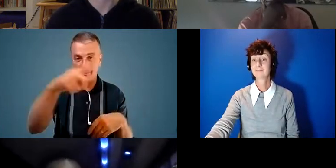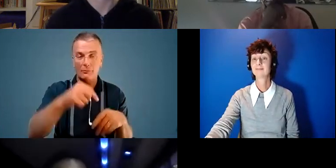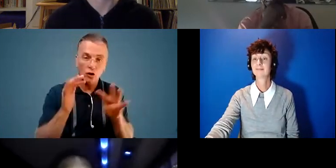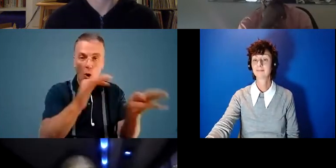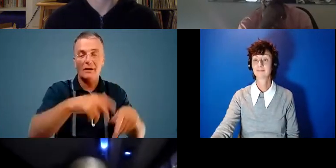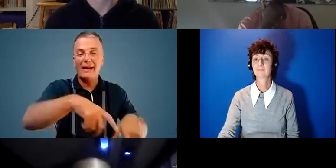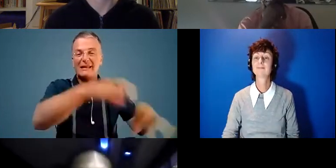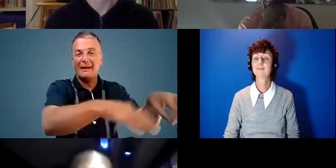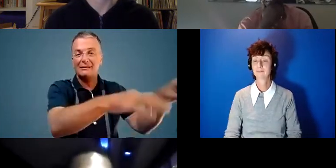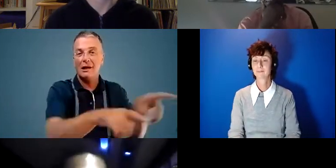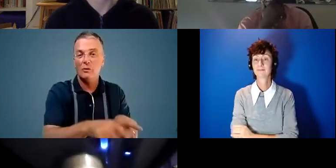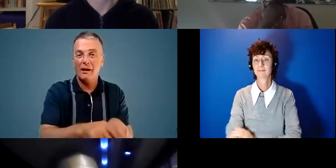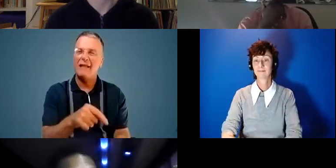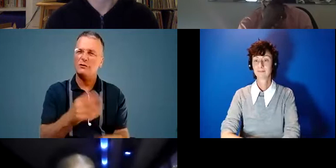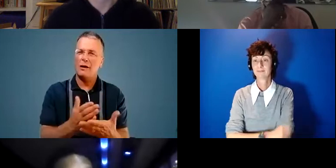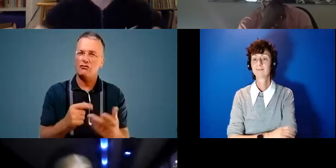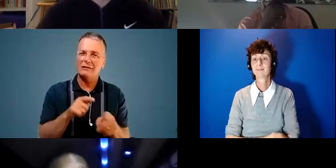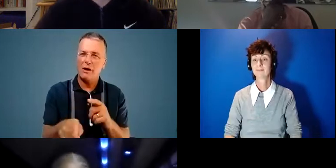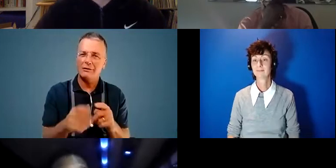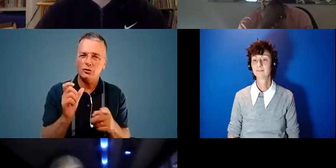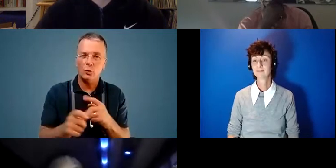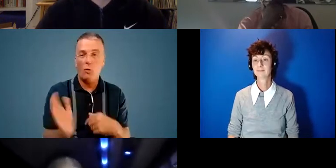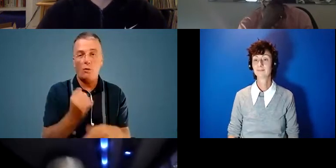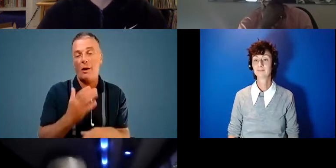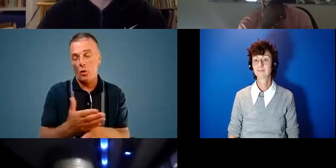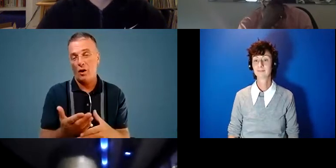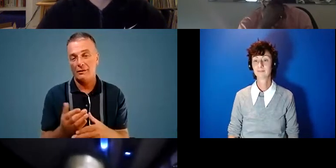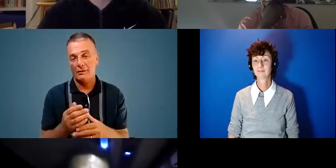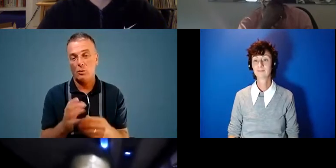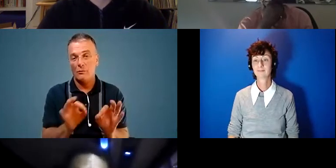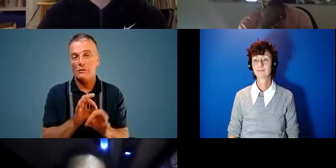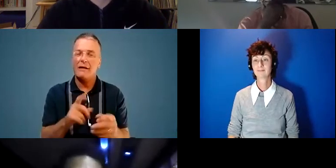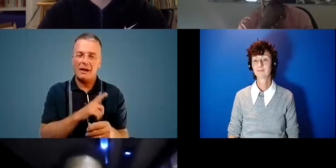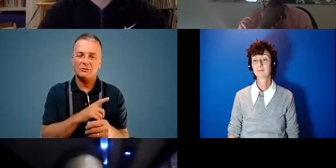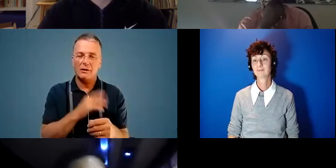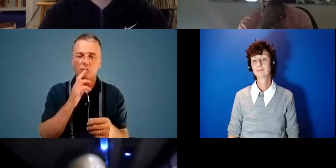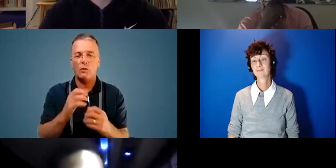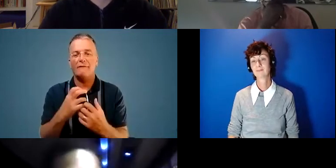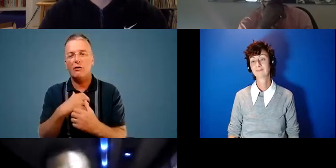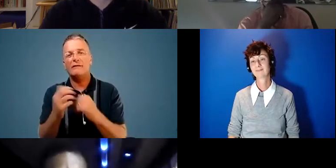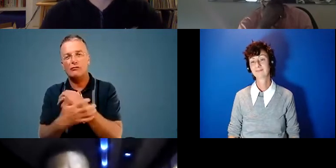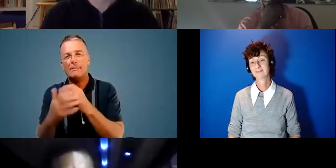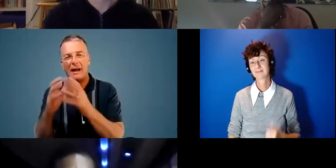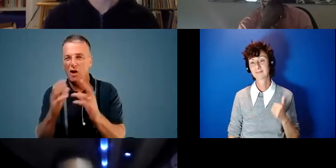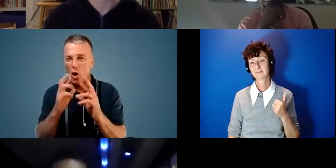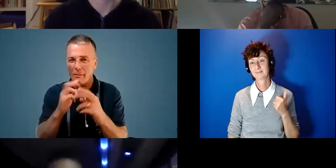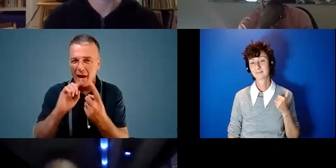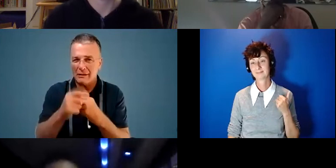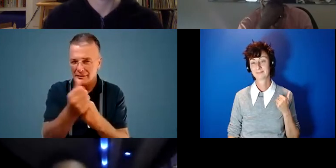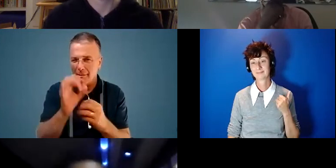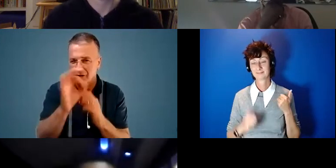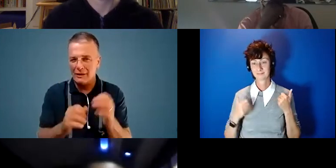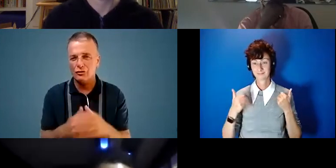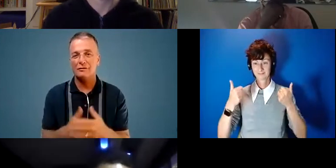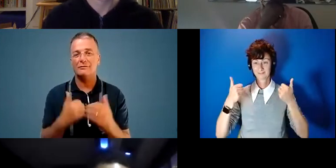well you know that's what i'm really trying to do with all my work with music that's why it's called fear of a green planet hope that answers some of those questions